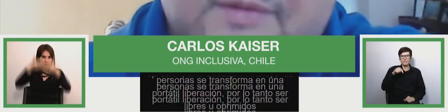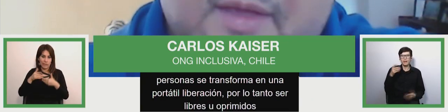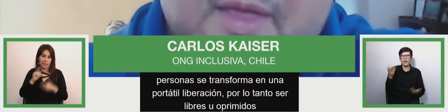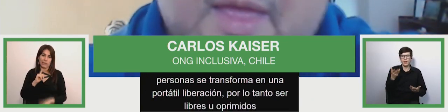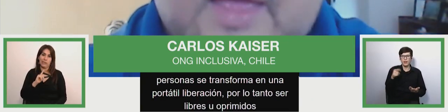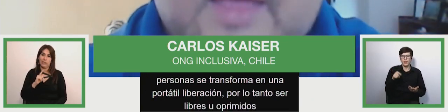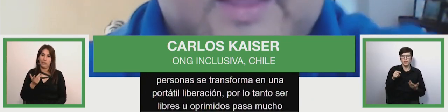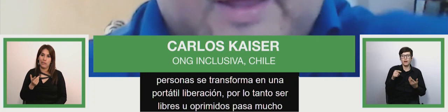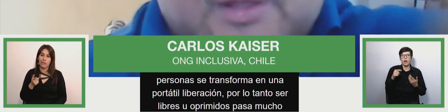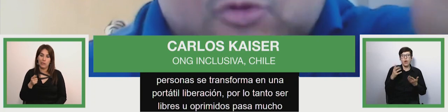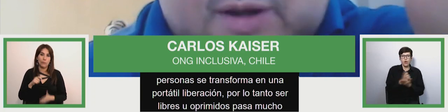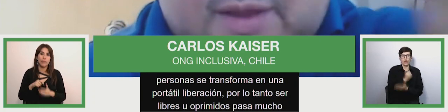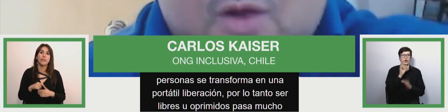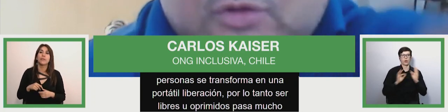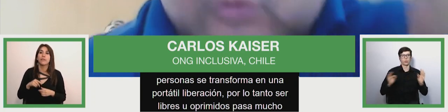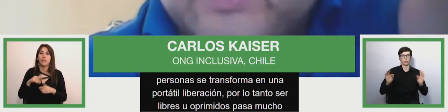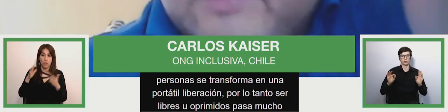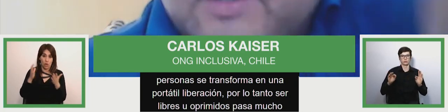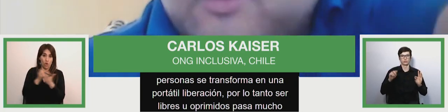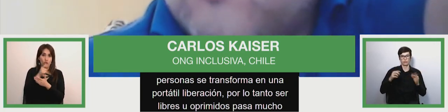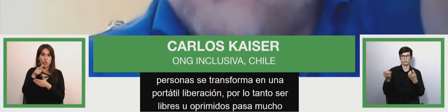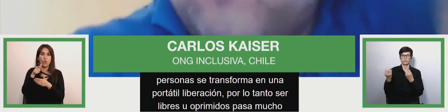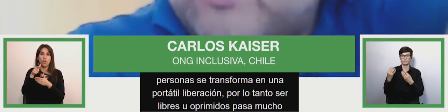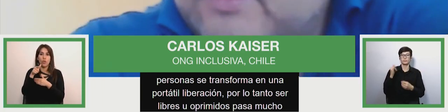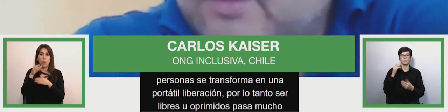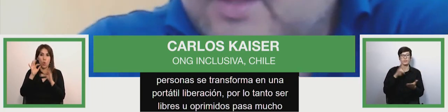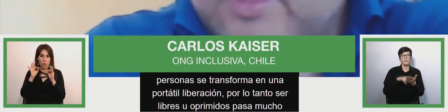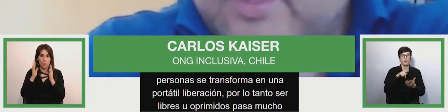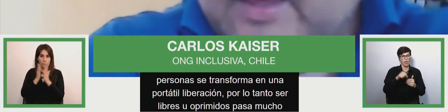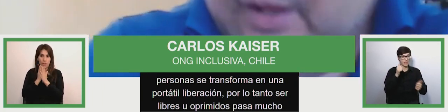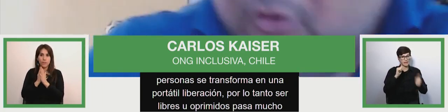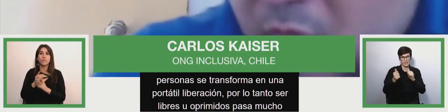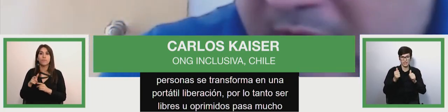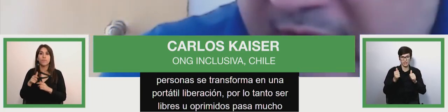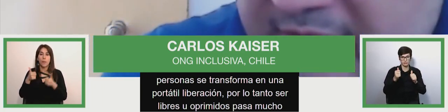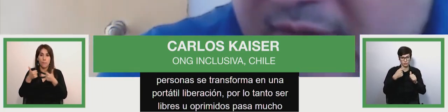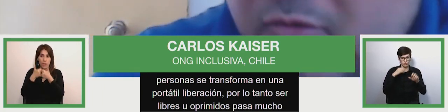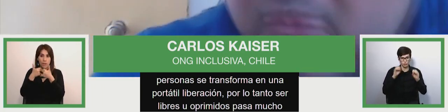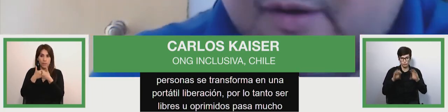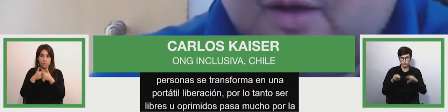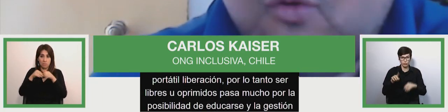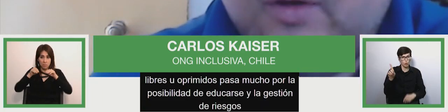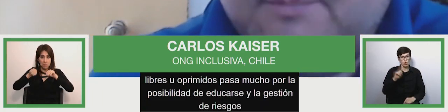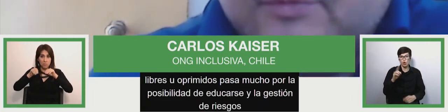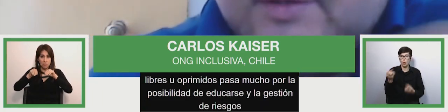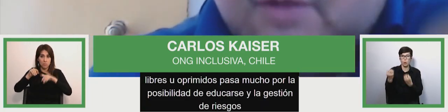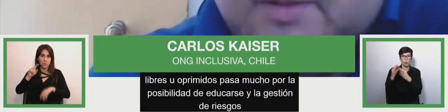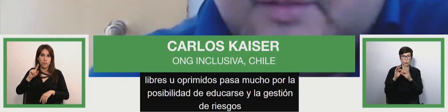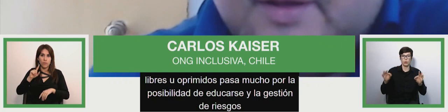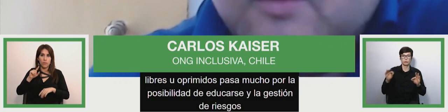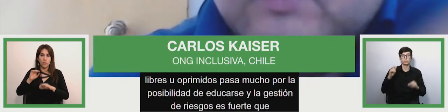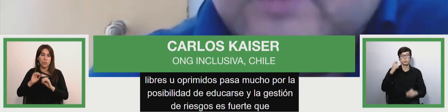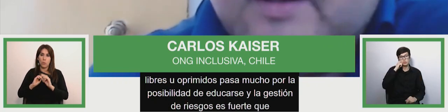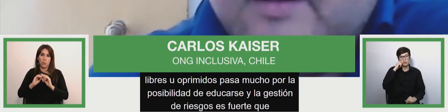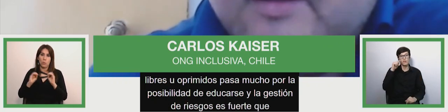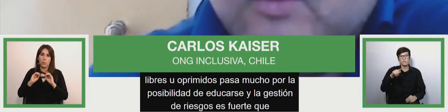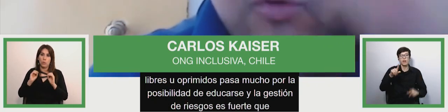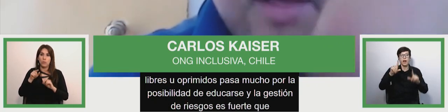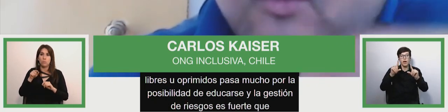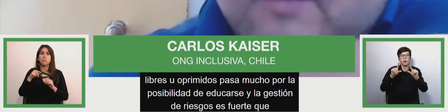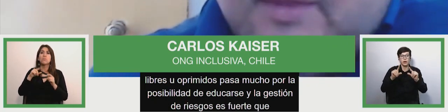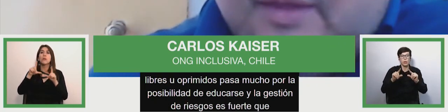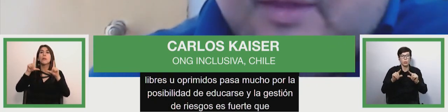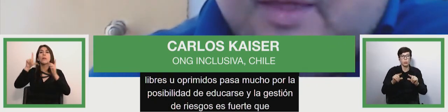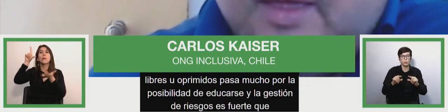becomes a instrument of freedom so to be free or oppressed has to do